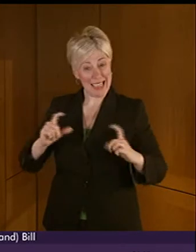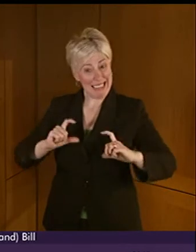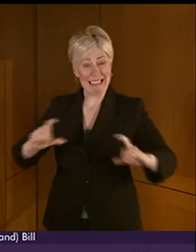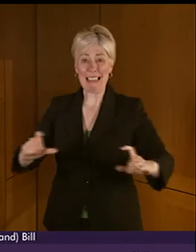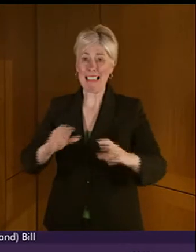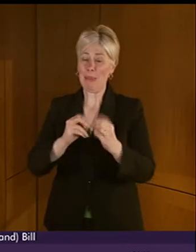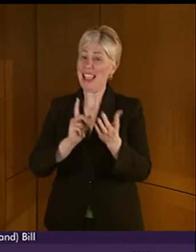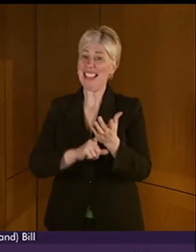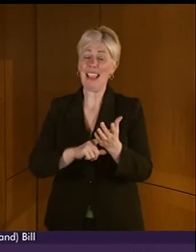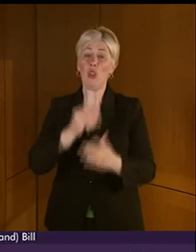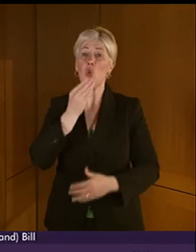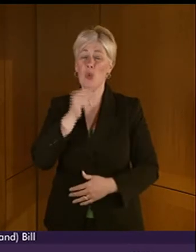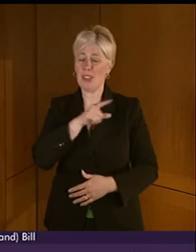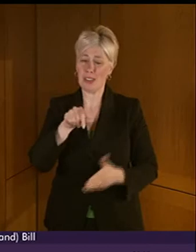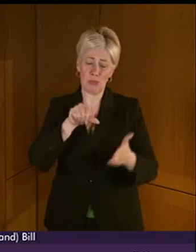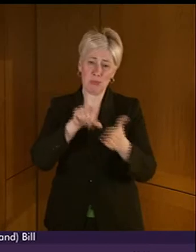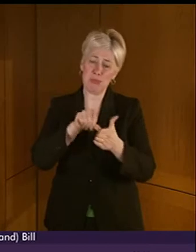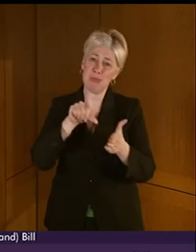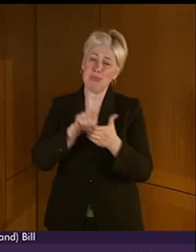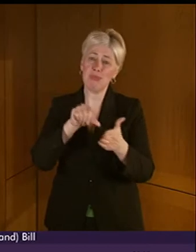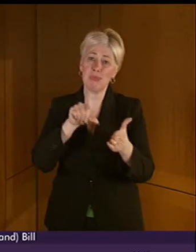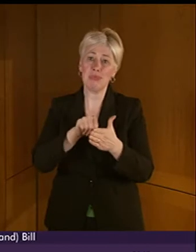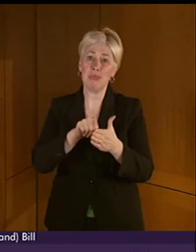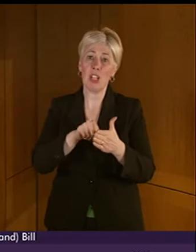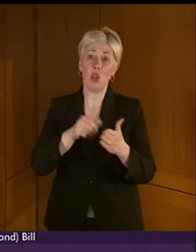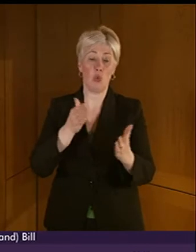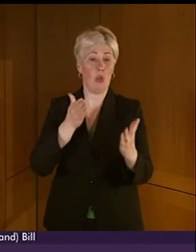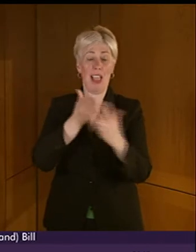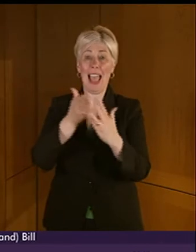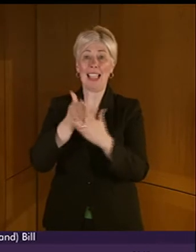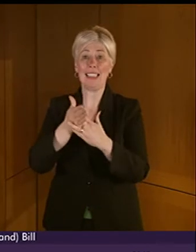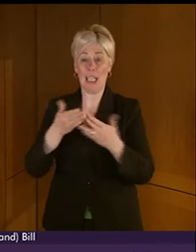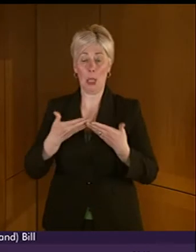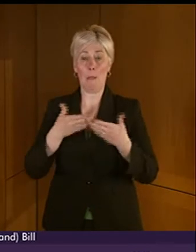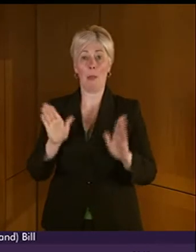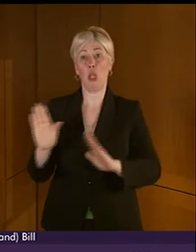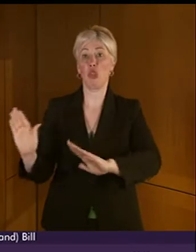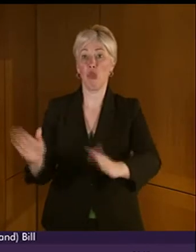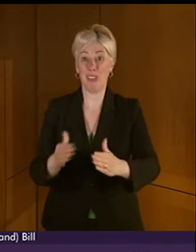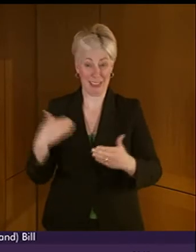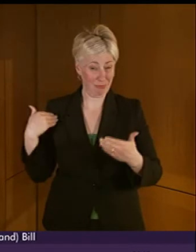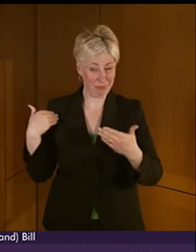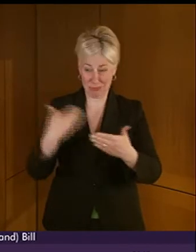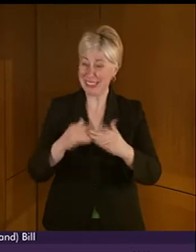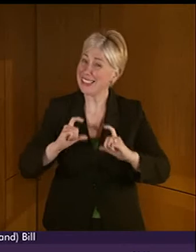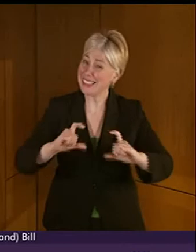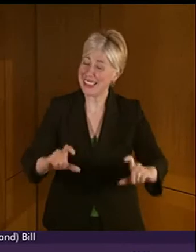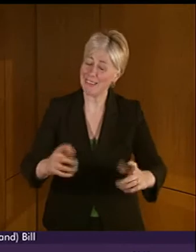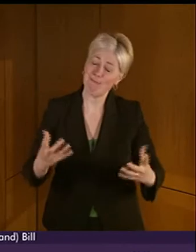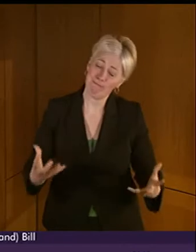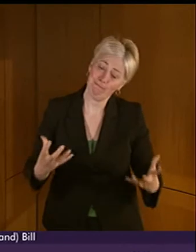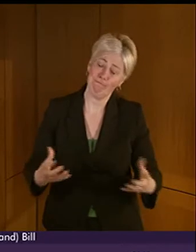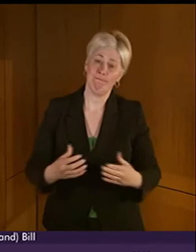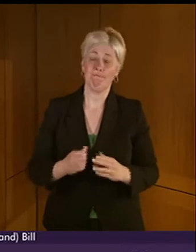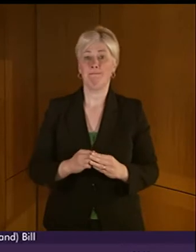are still facing difficulties in accessing public services today. The difference that this bill could make